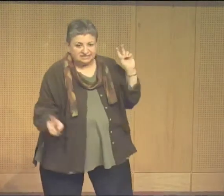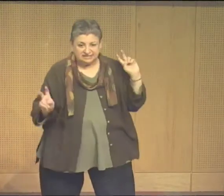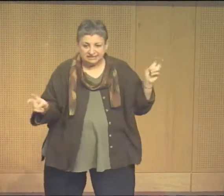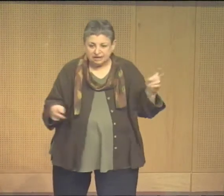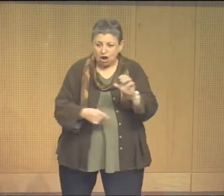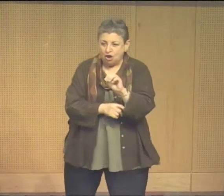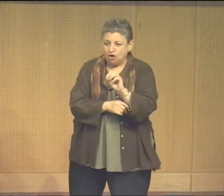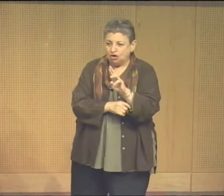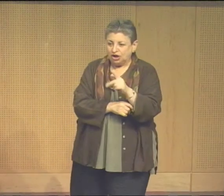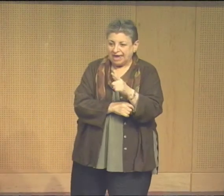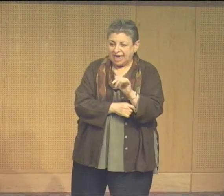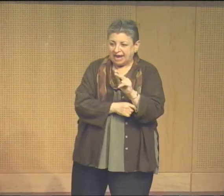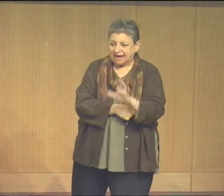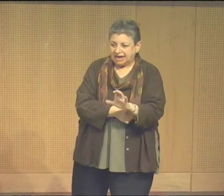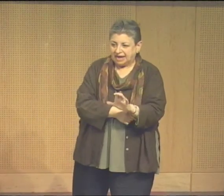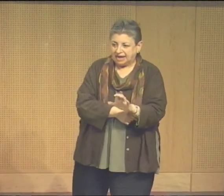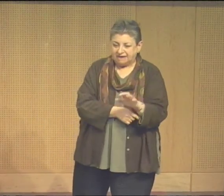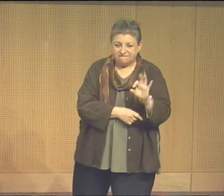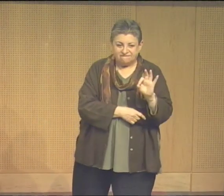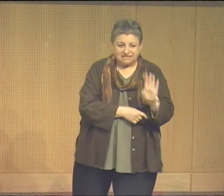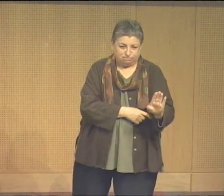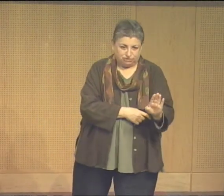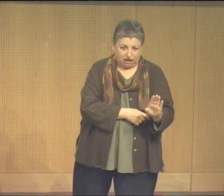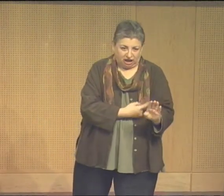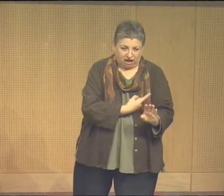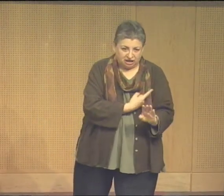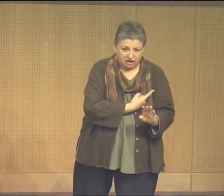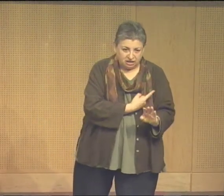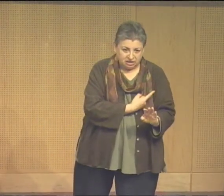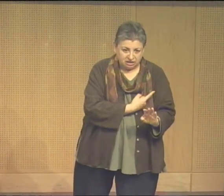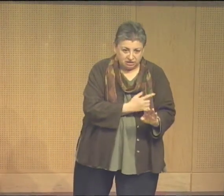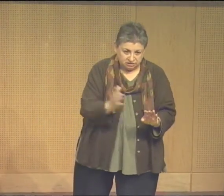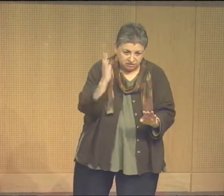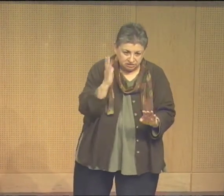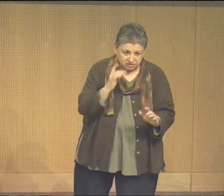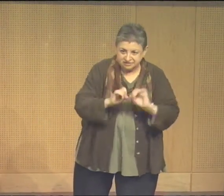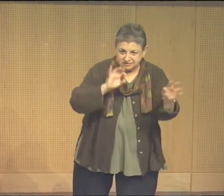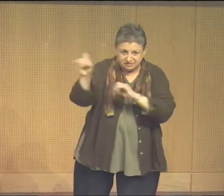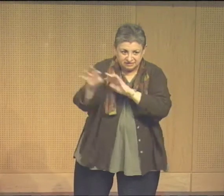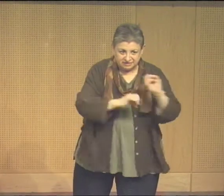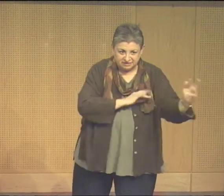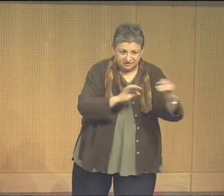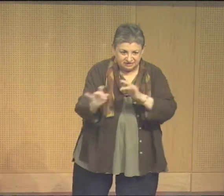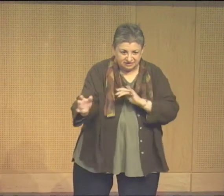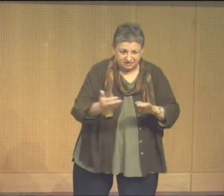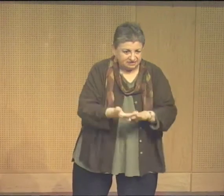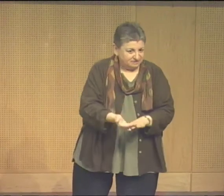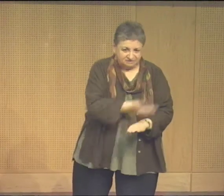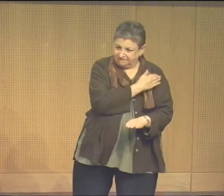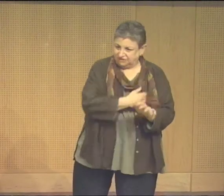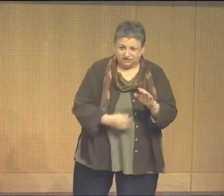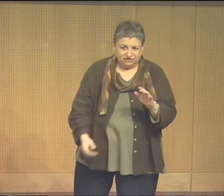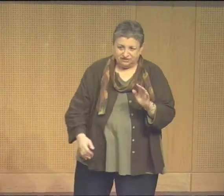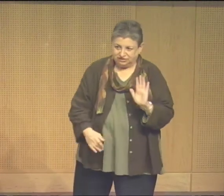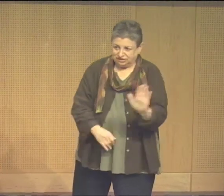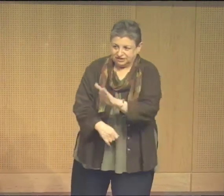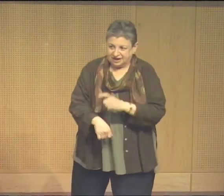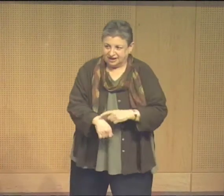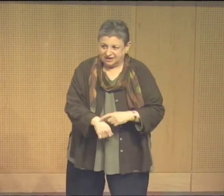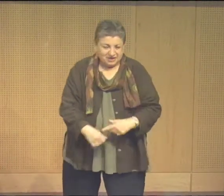technology, nobody writes letters anymore. But I think this is sort of like the counterpart to Facebook. This is